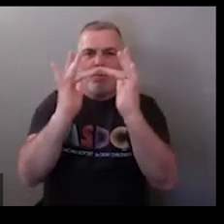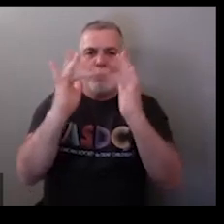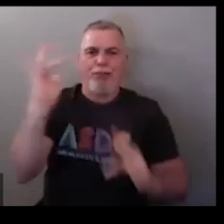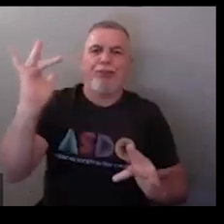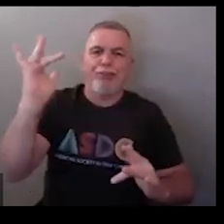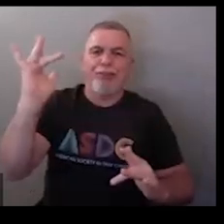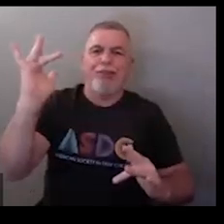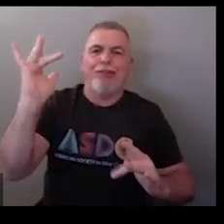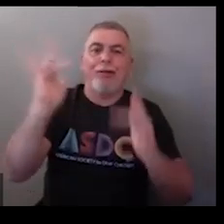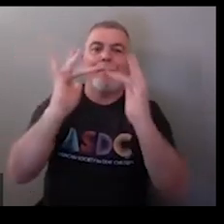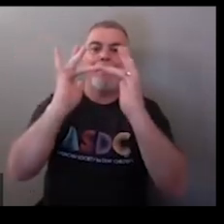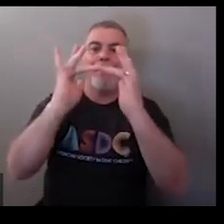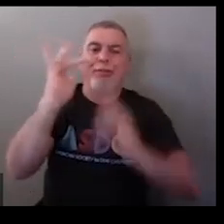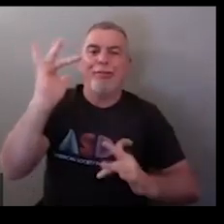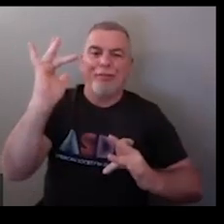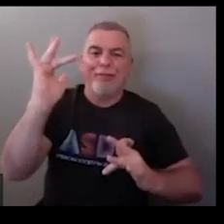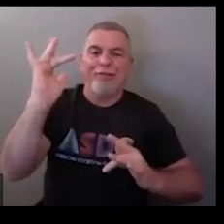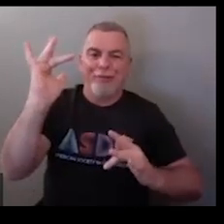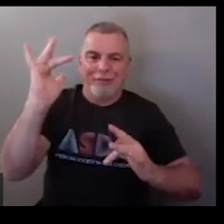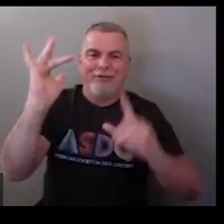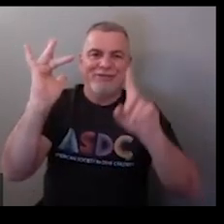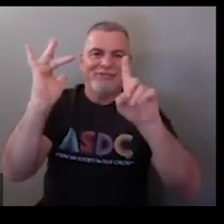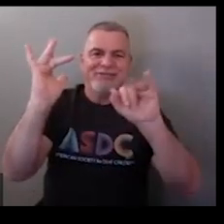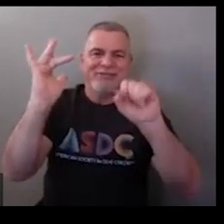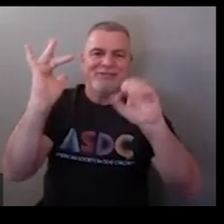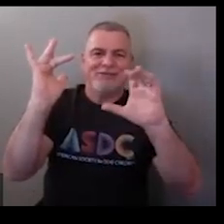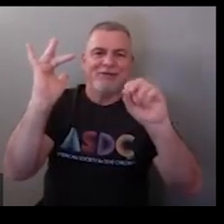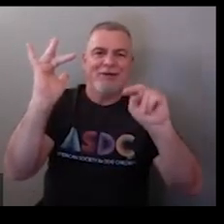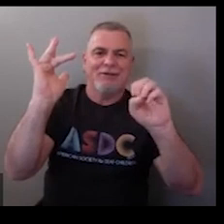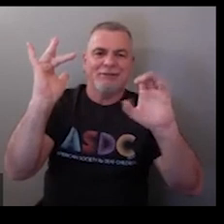connectivity this is if you don't have good connectivity